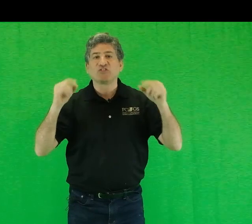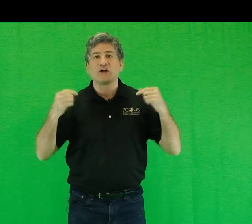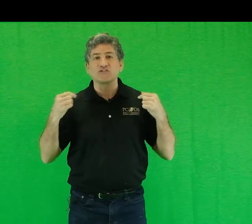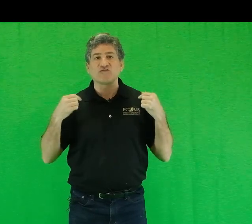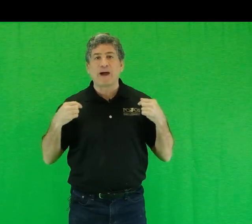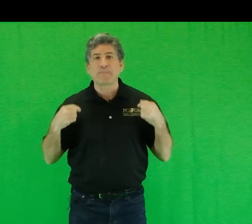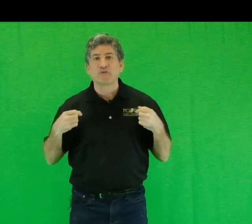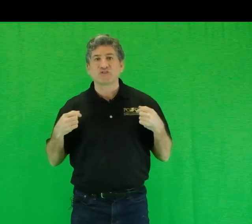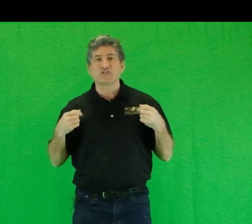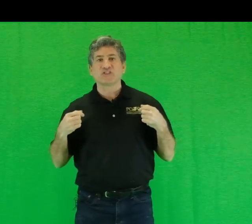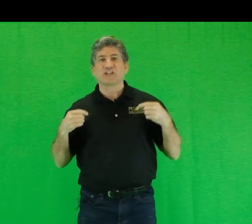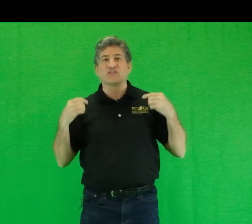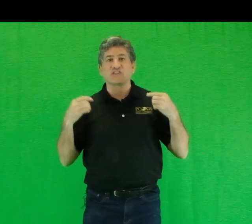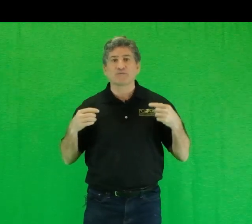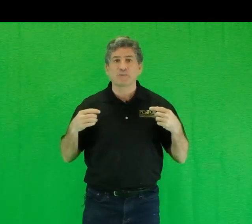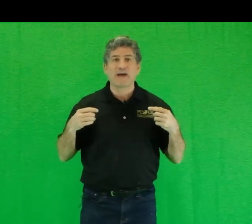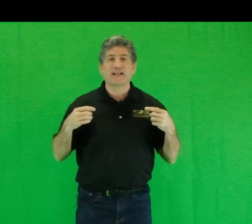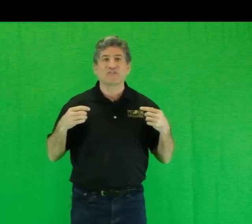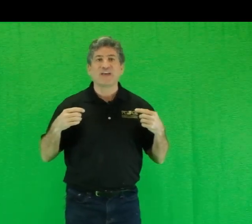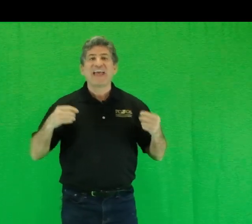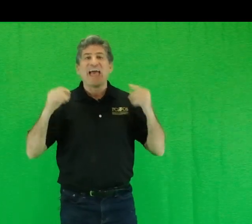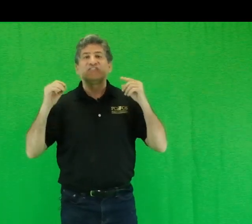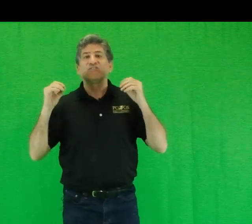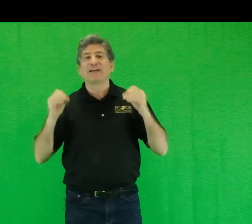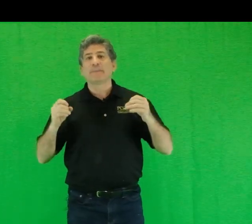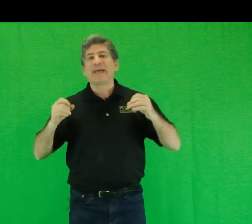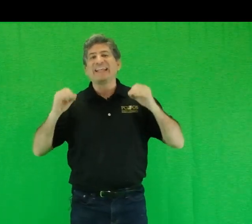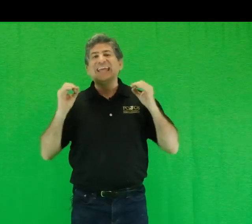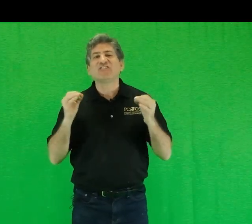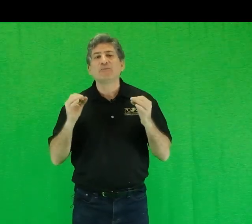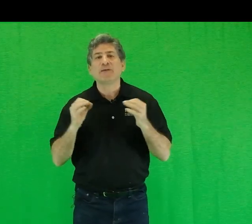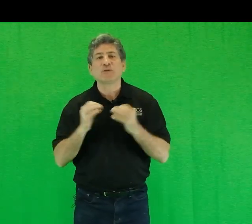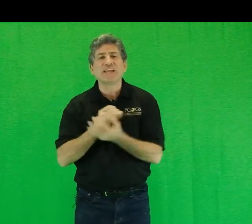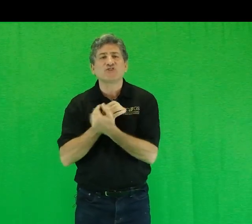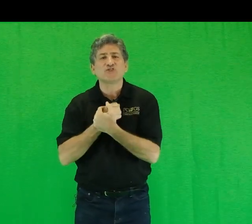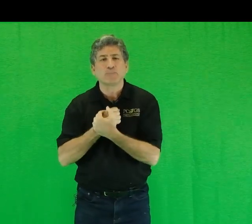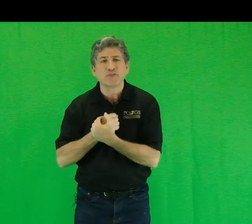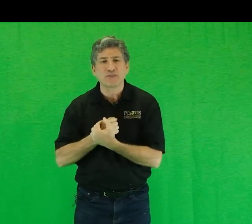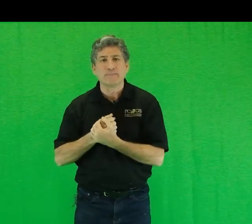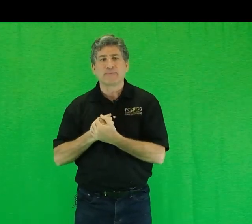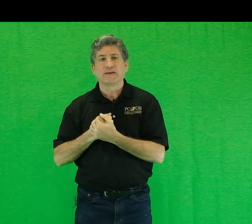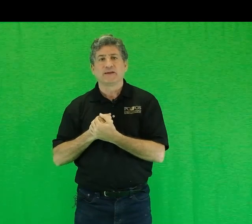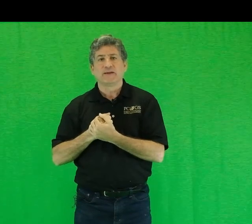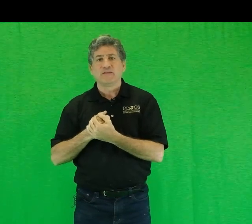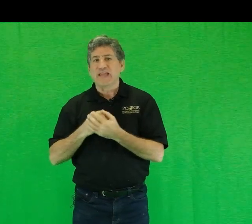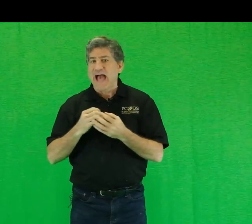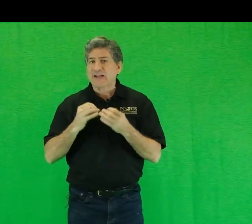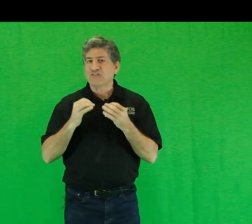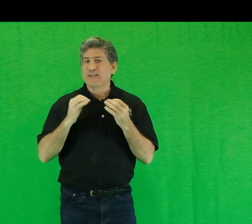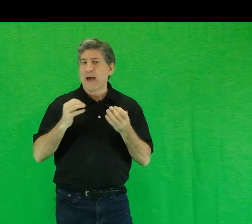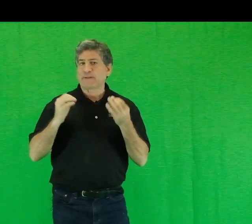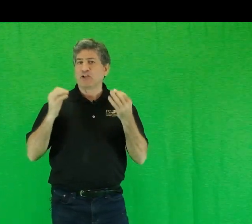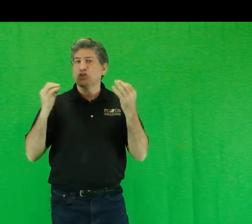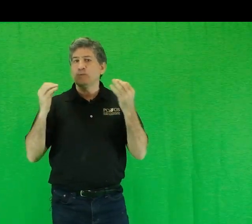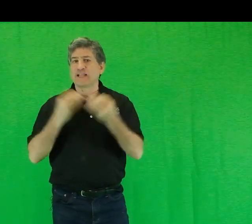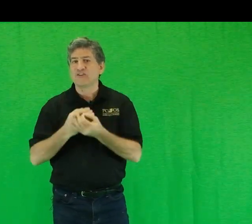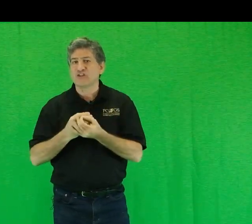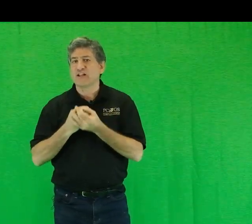results of my purchases and consumption patterns and develop an intimate relationship with them. The act of capital accumulation and